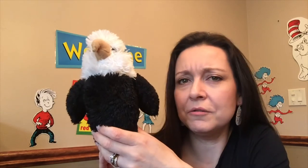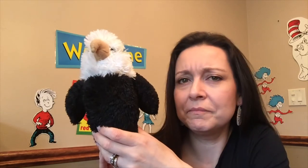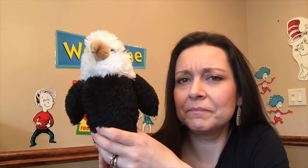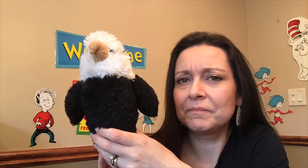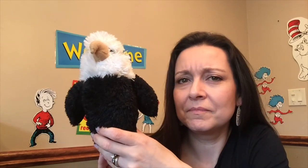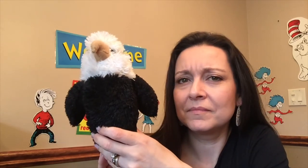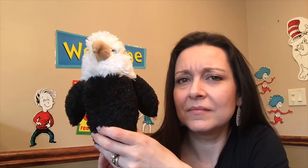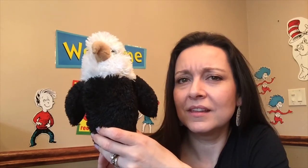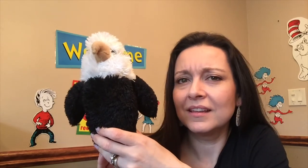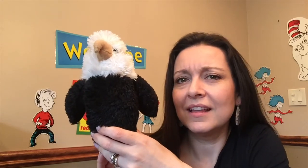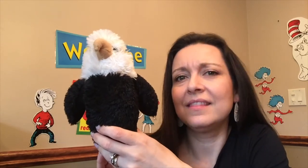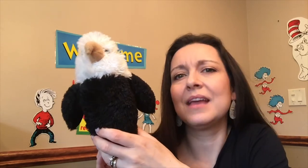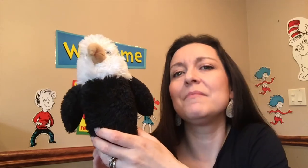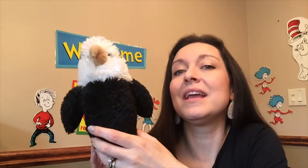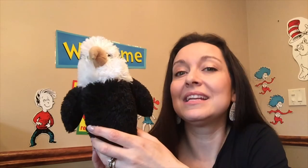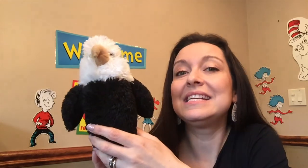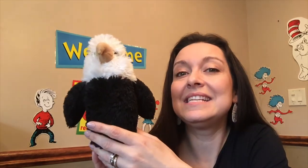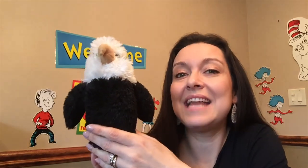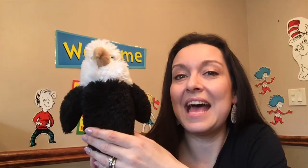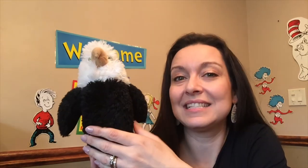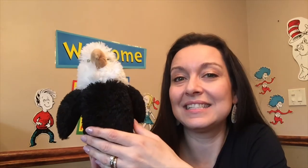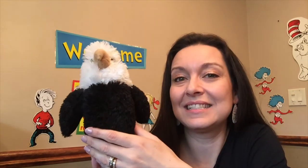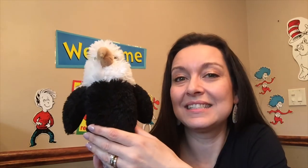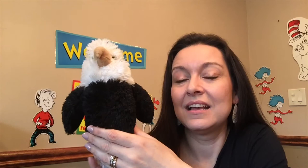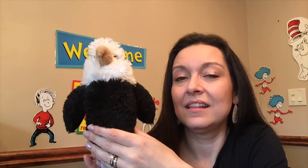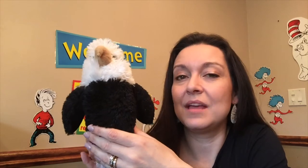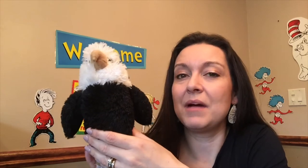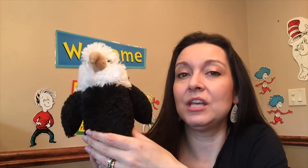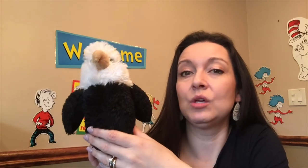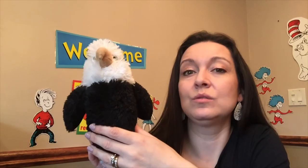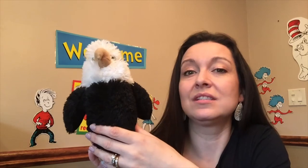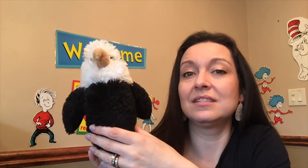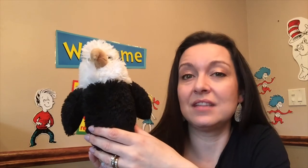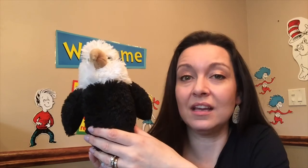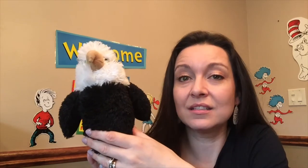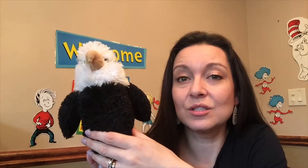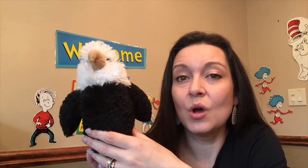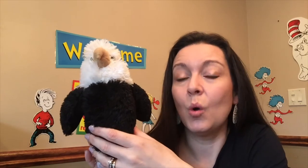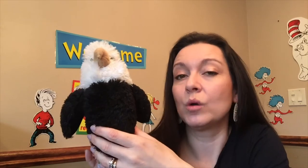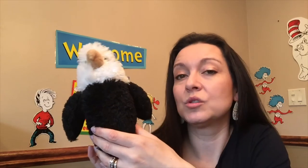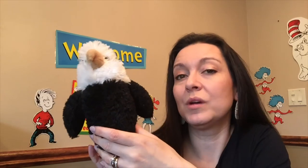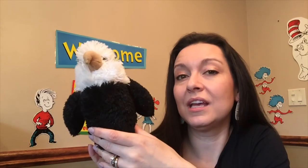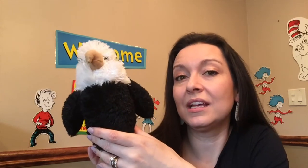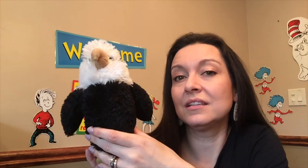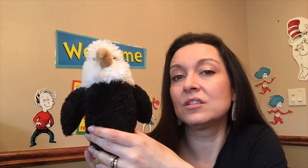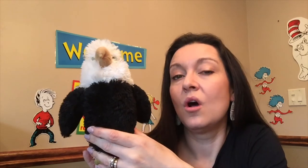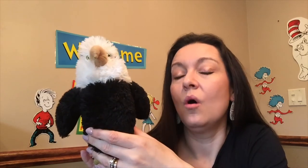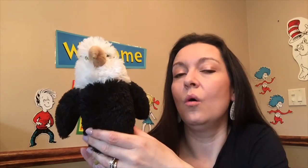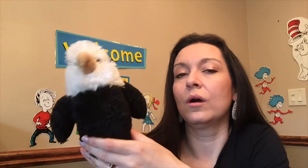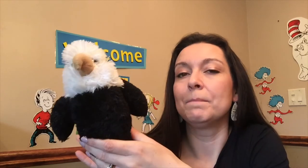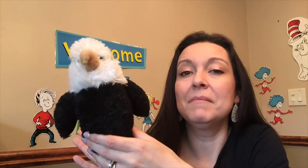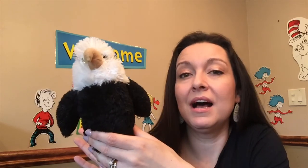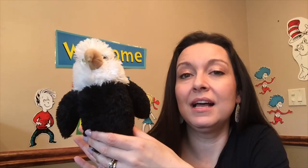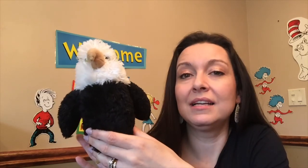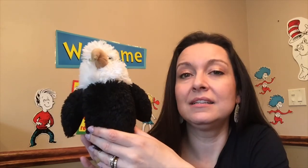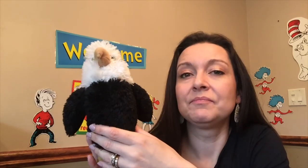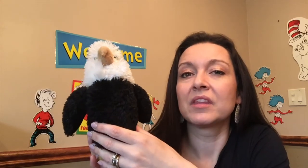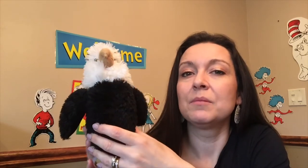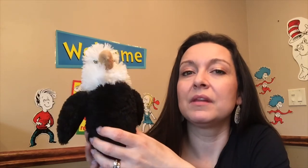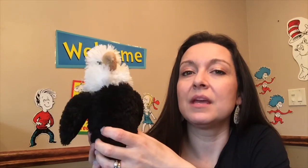they make nests they might use sticks or twigs or mud but they